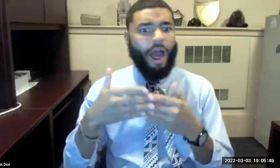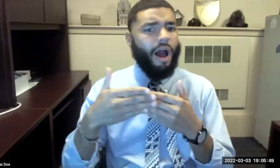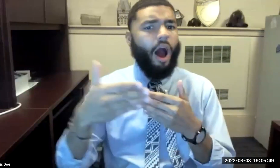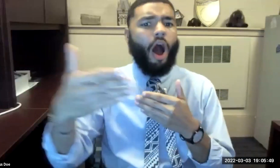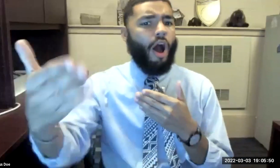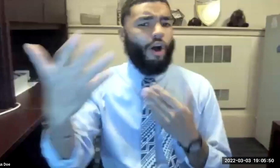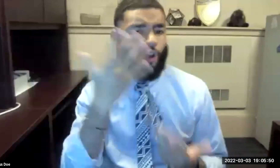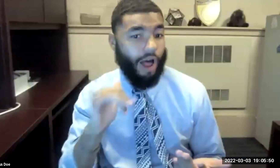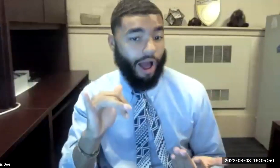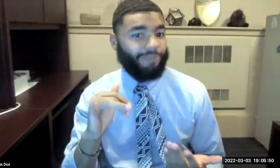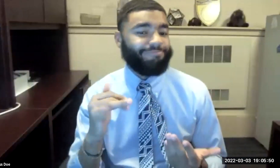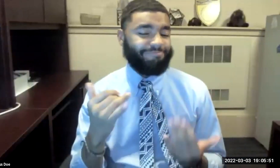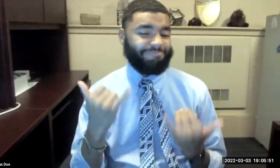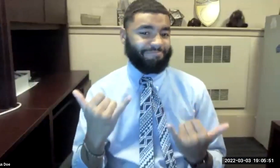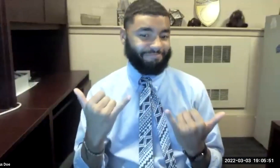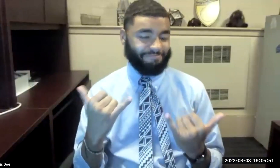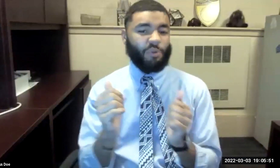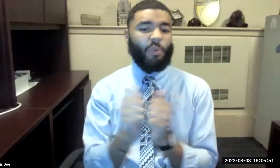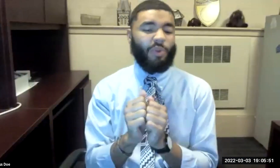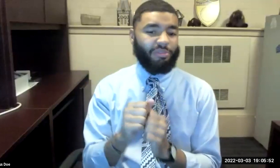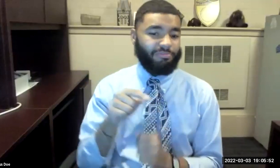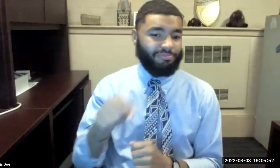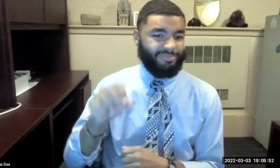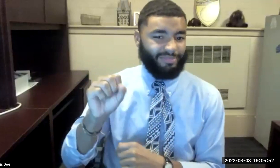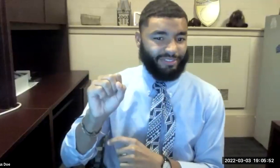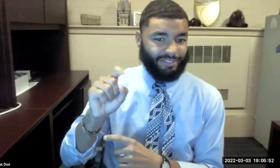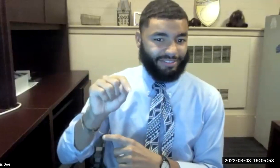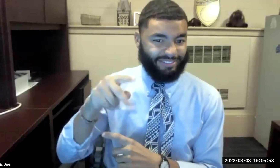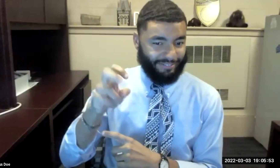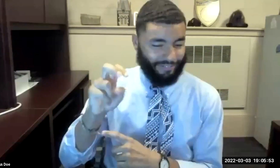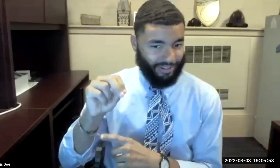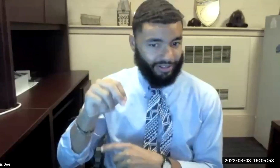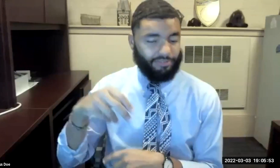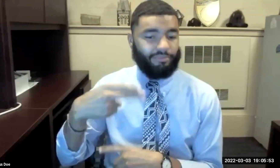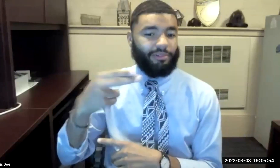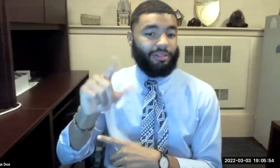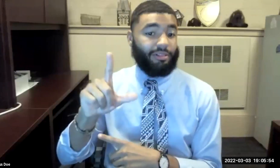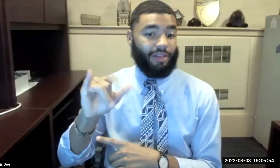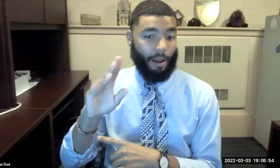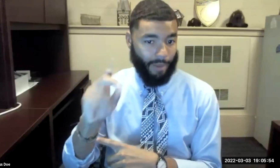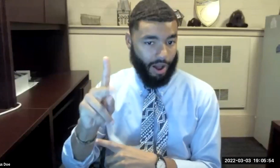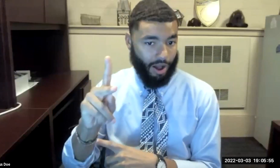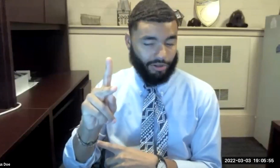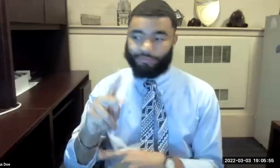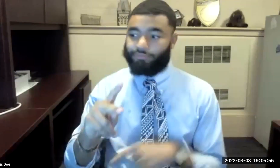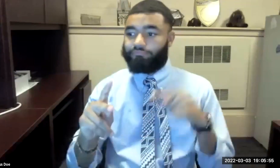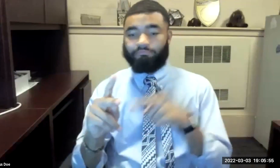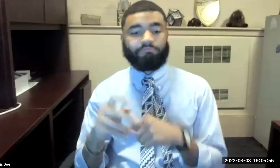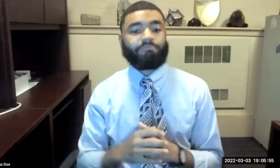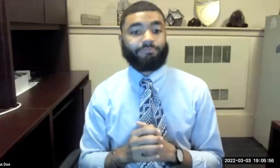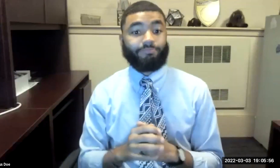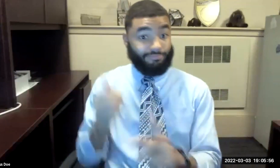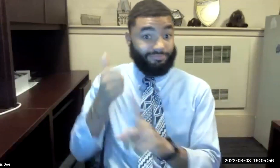And so this is the retirement and beyond stage for this evening. And we have Steven Liebach with us.